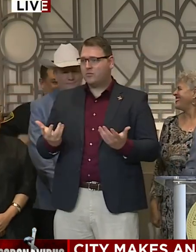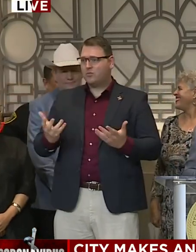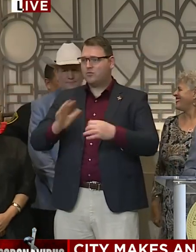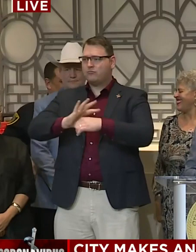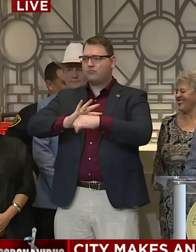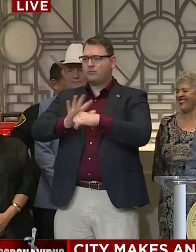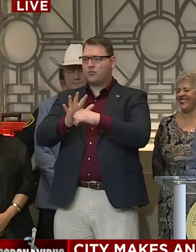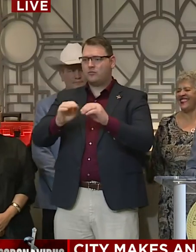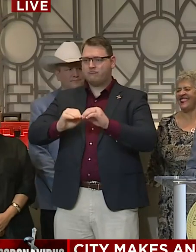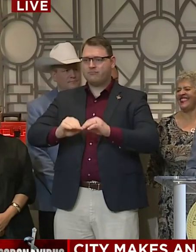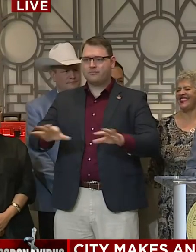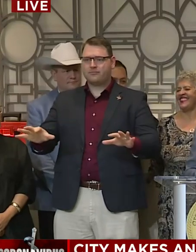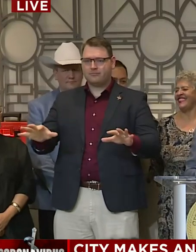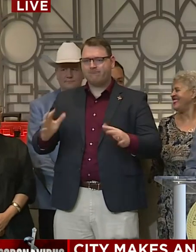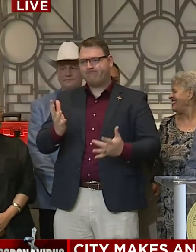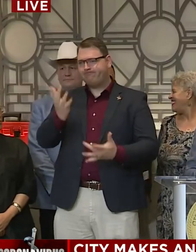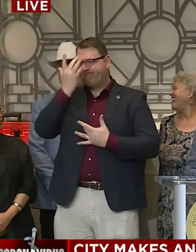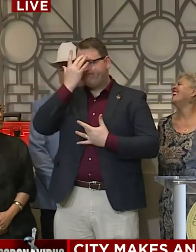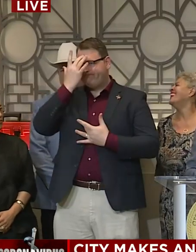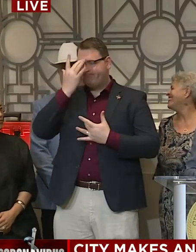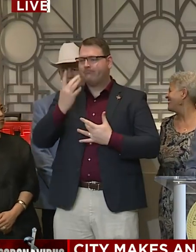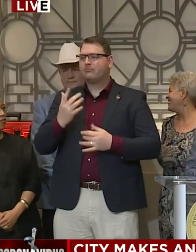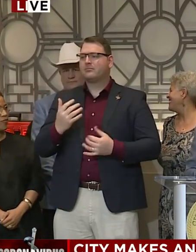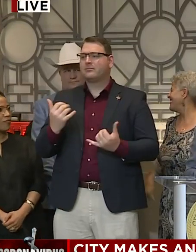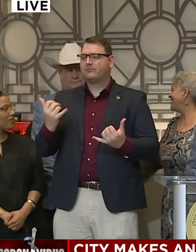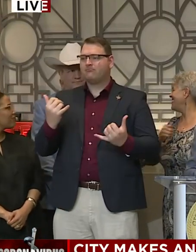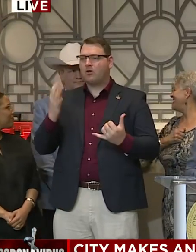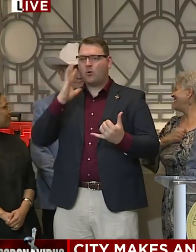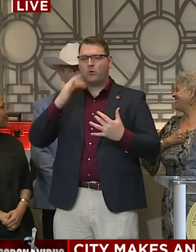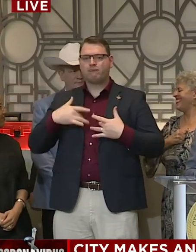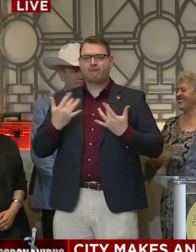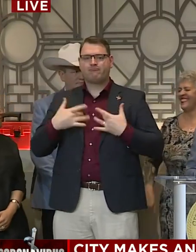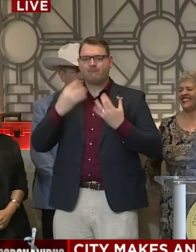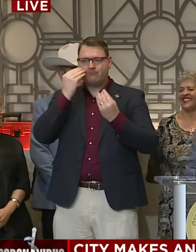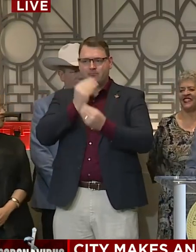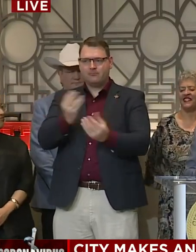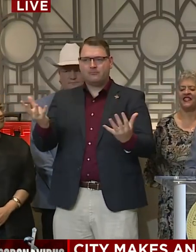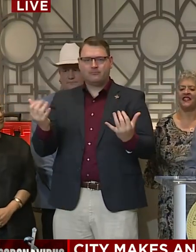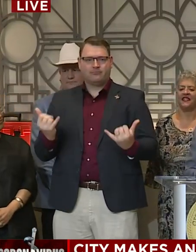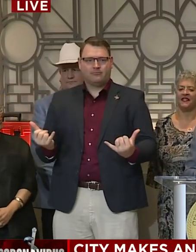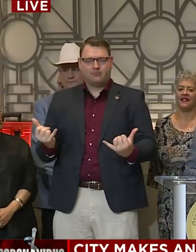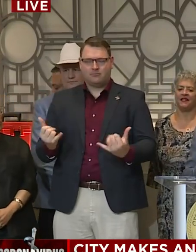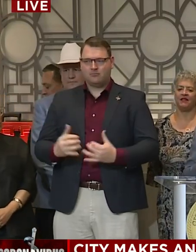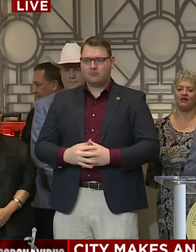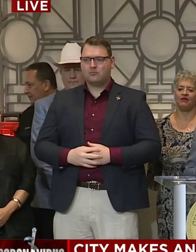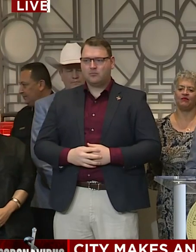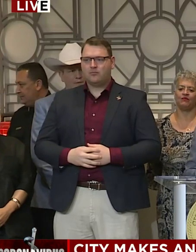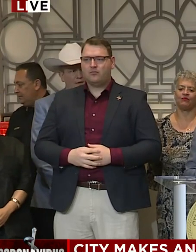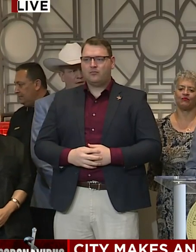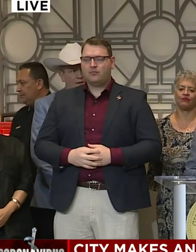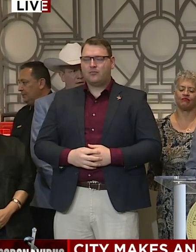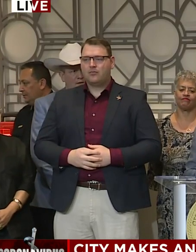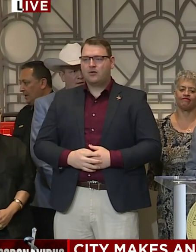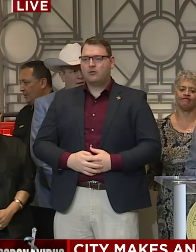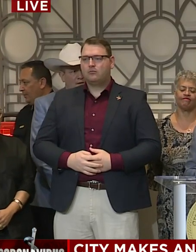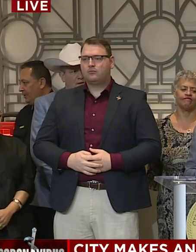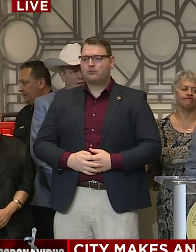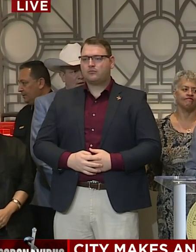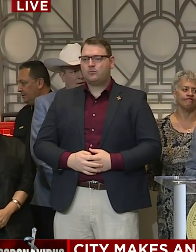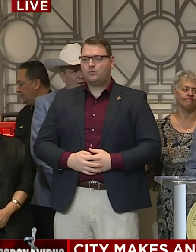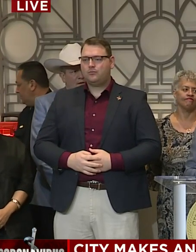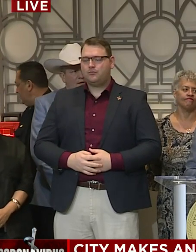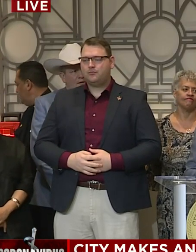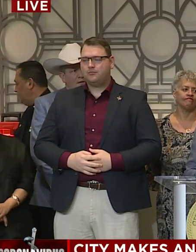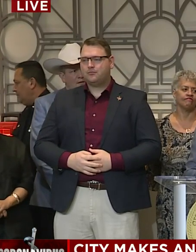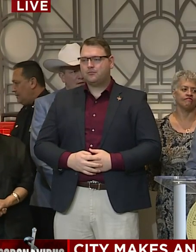and to kind of bring people up to date as to where we are as of today. And up until yesterday,